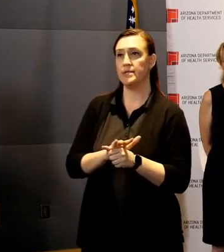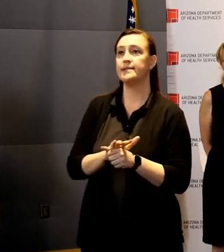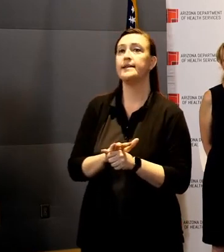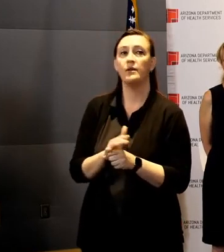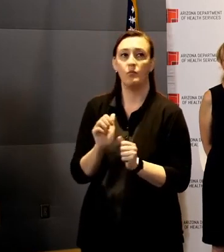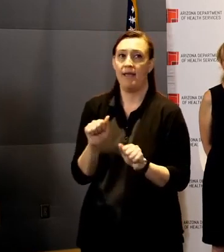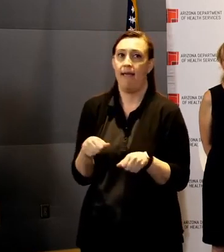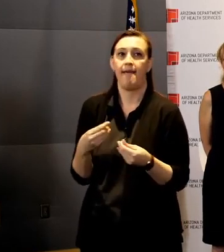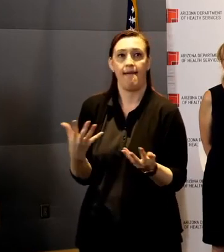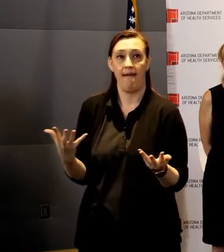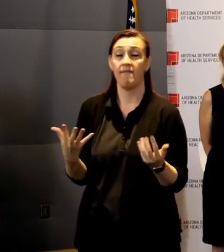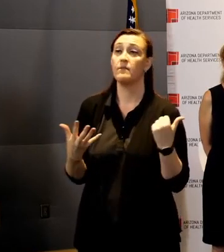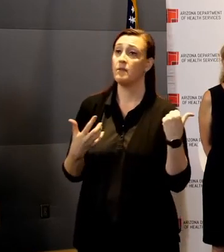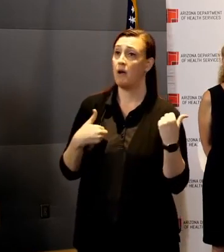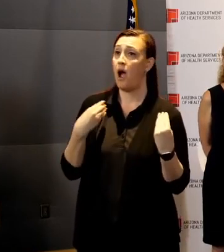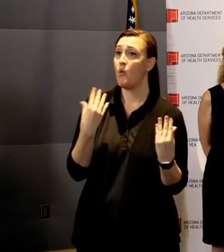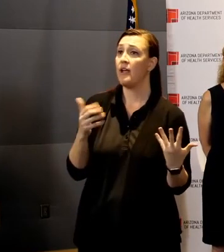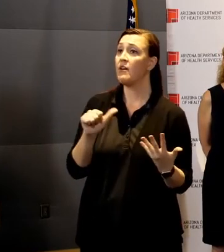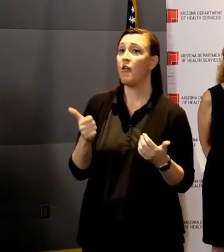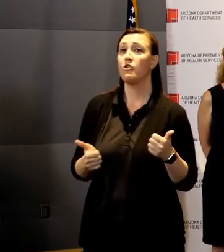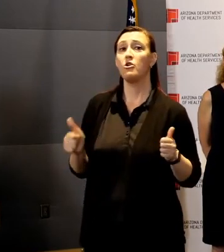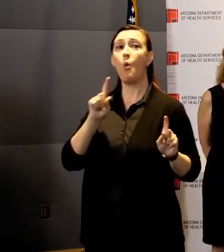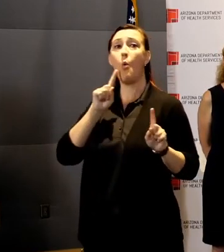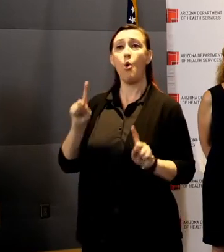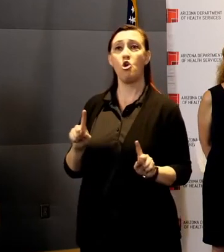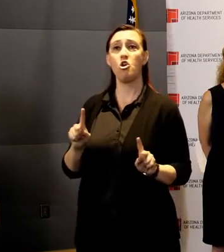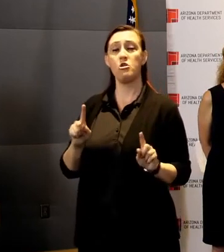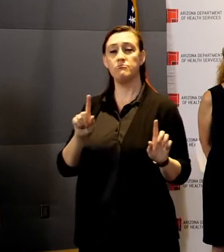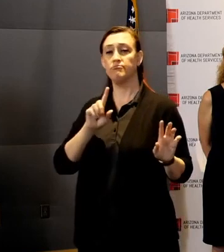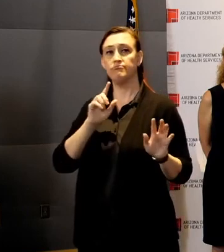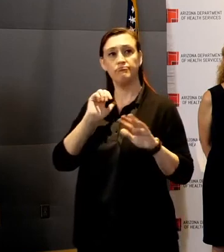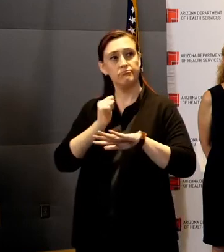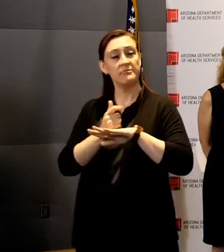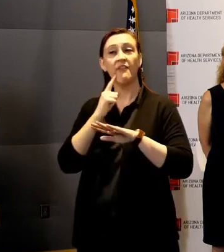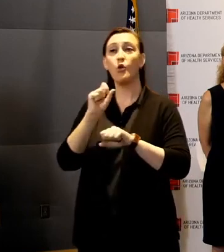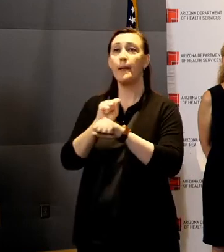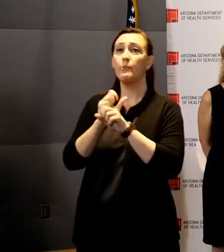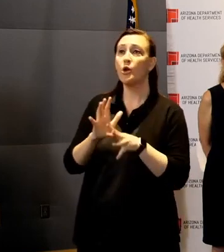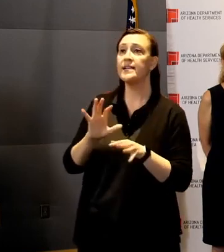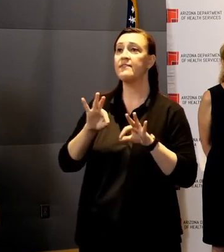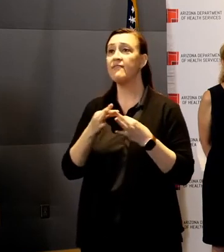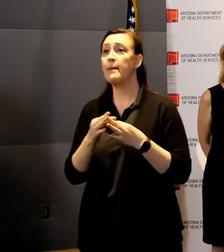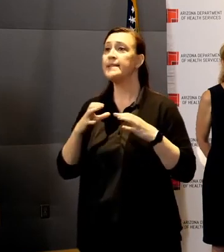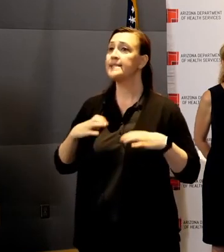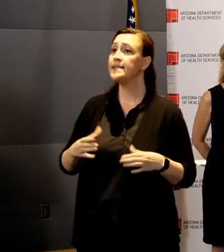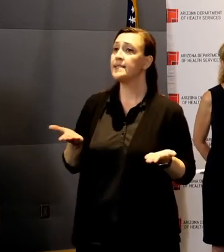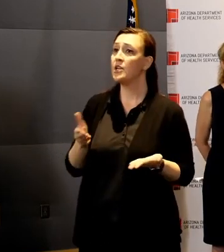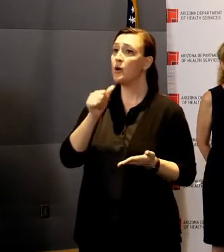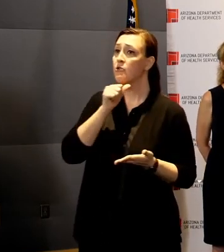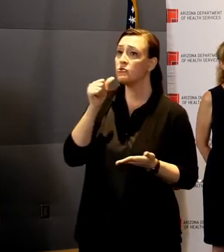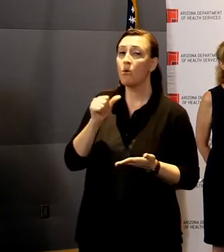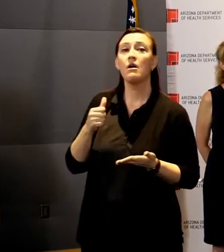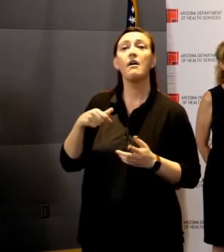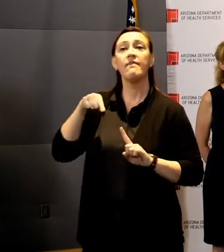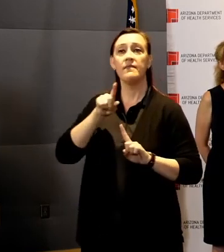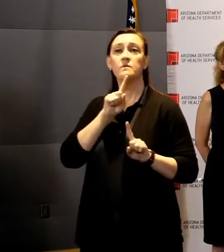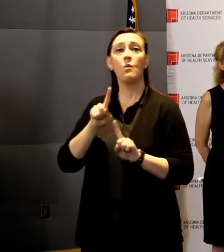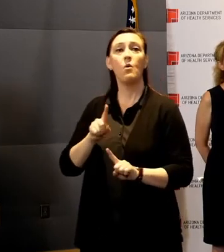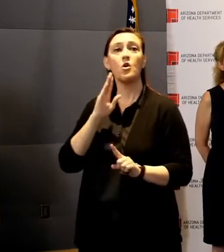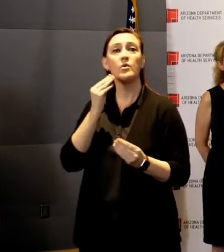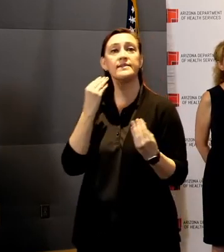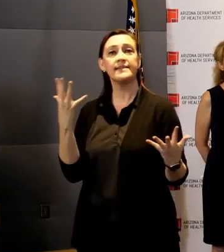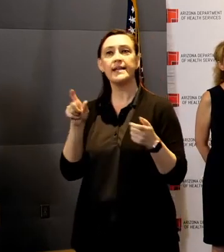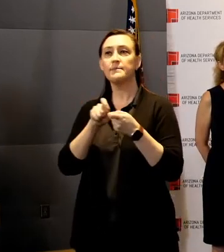executive order for the employers, families and citizens across the state that details what